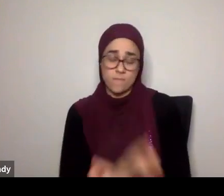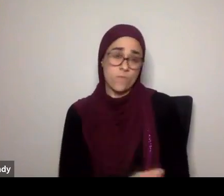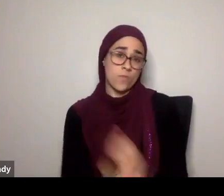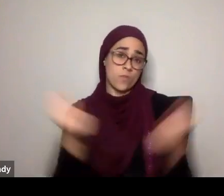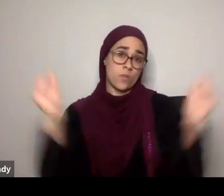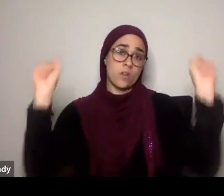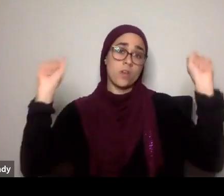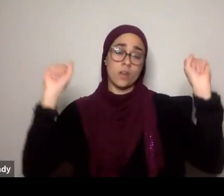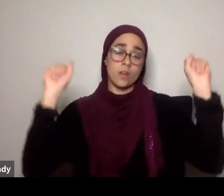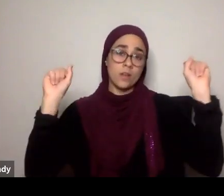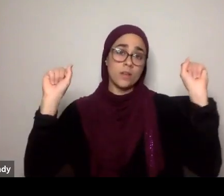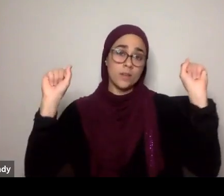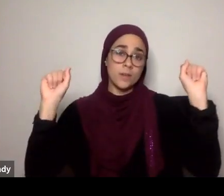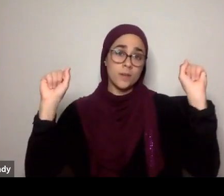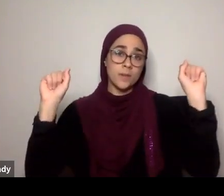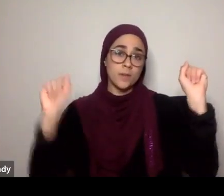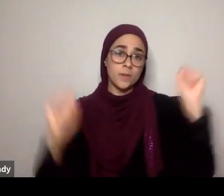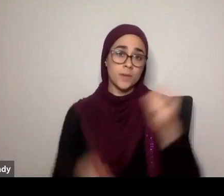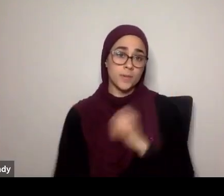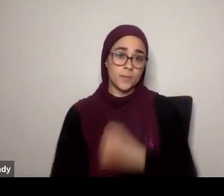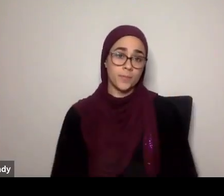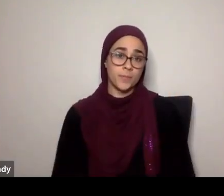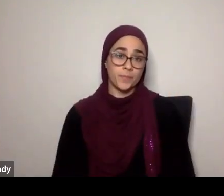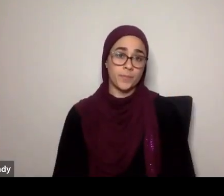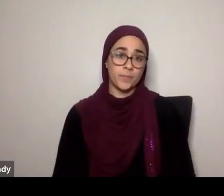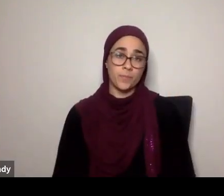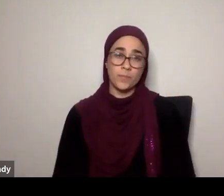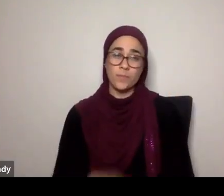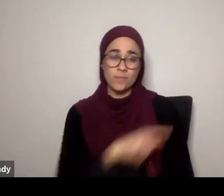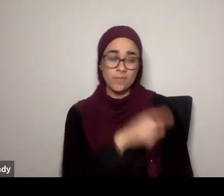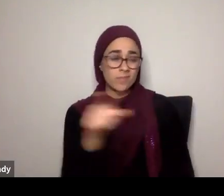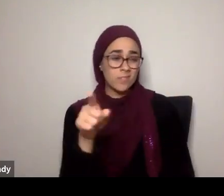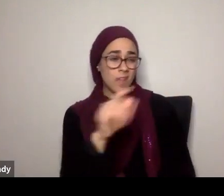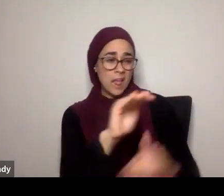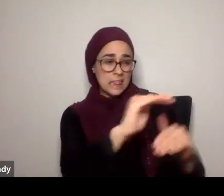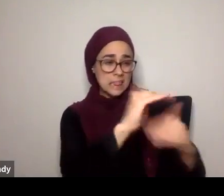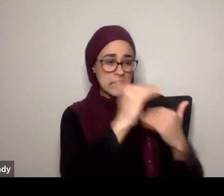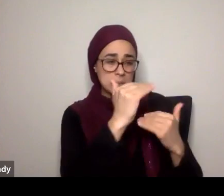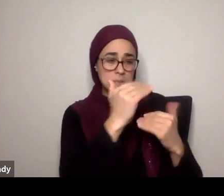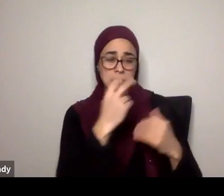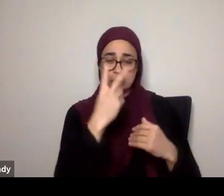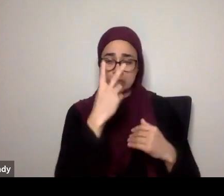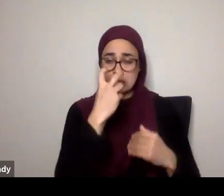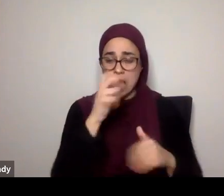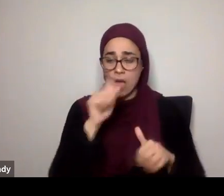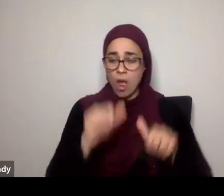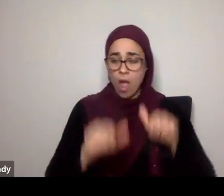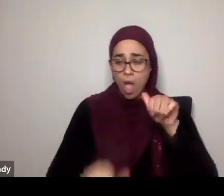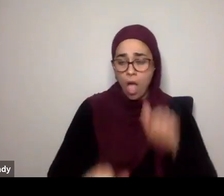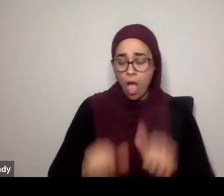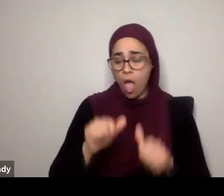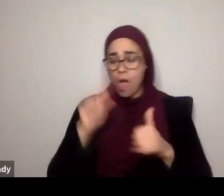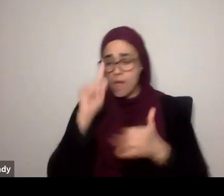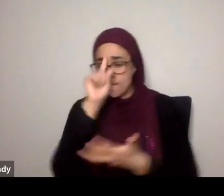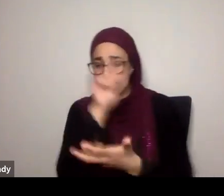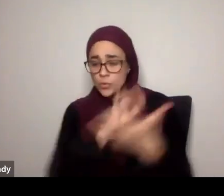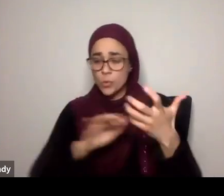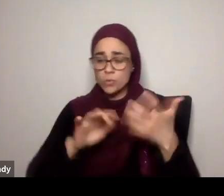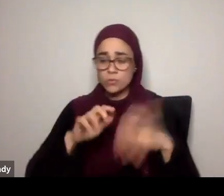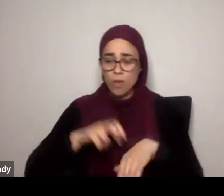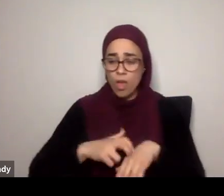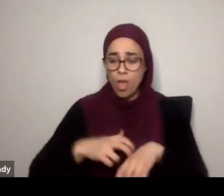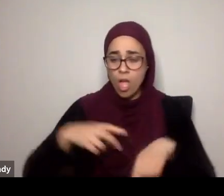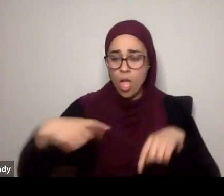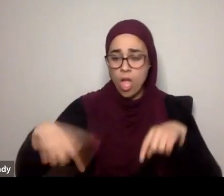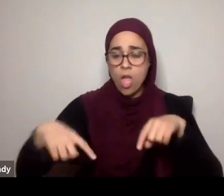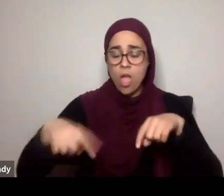emancipated from any of the limitations and the doubt and the confusion and the worry and the anxiety of this